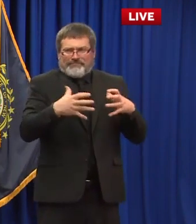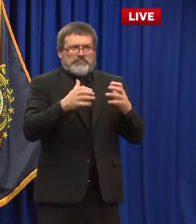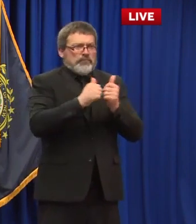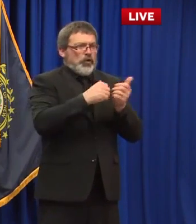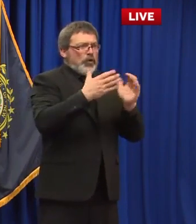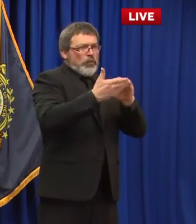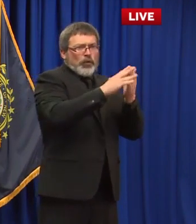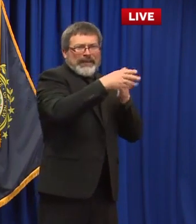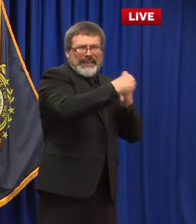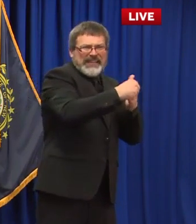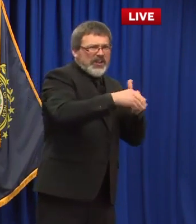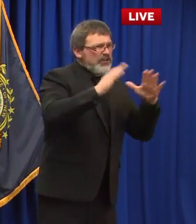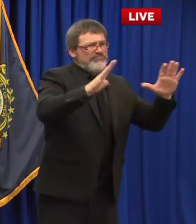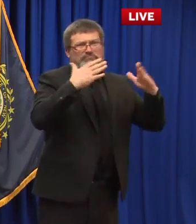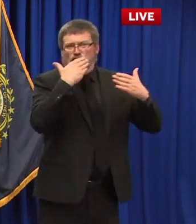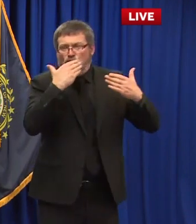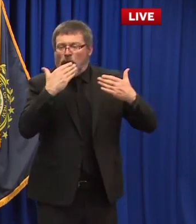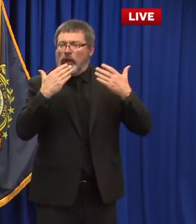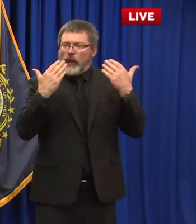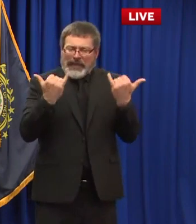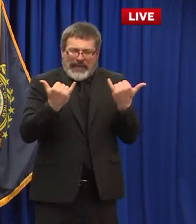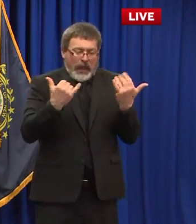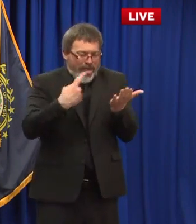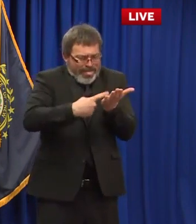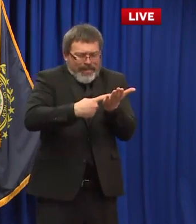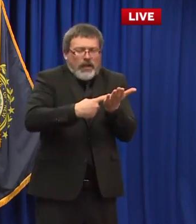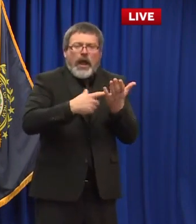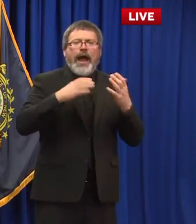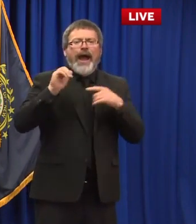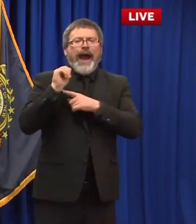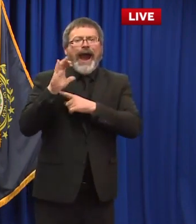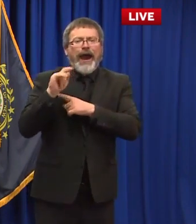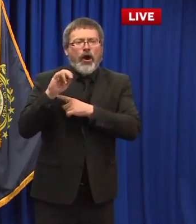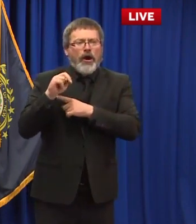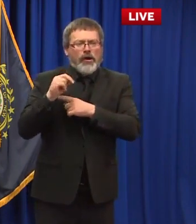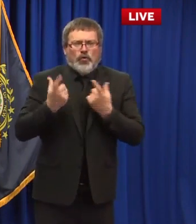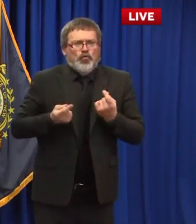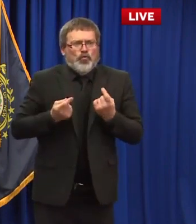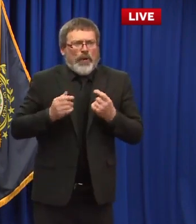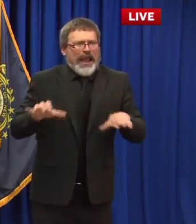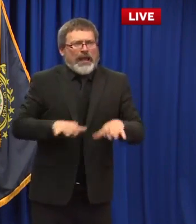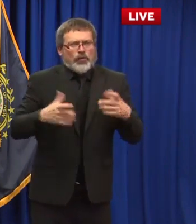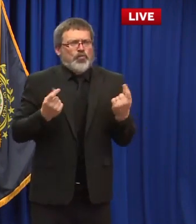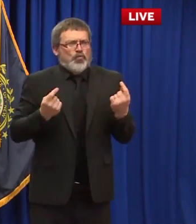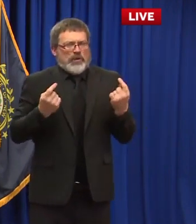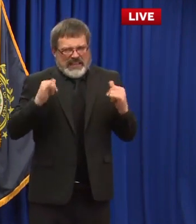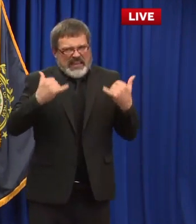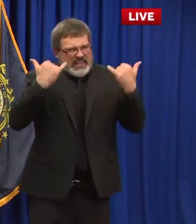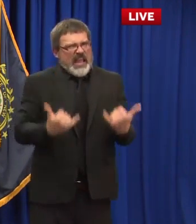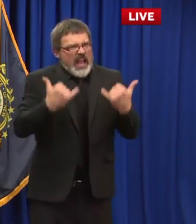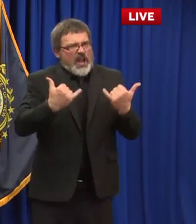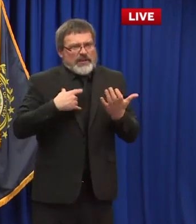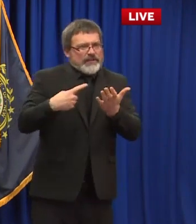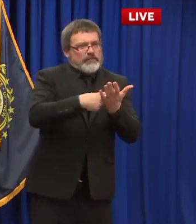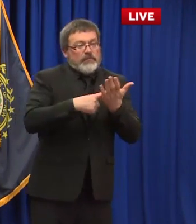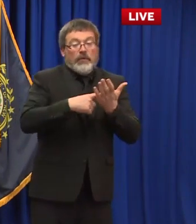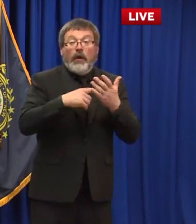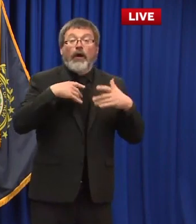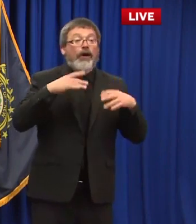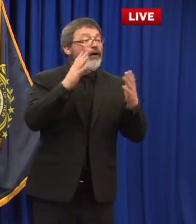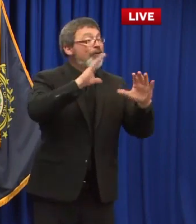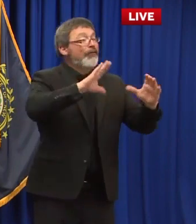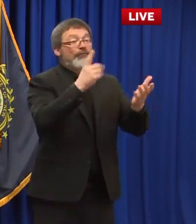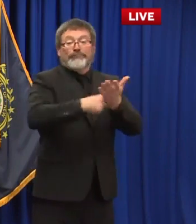and i think the legislative action you talked about is a great step but there's some other stuff we can do too we're not going to we're not going to settle if you will you know